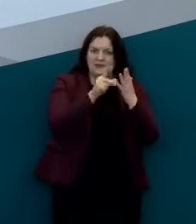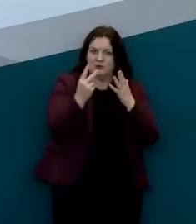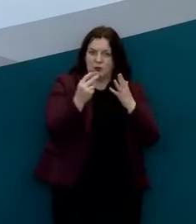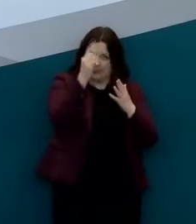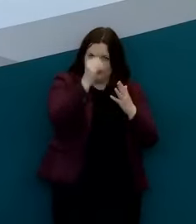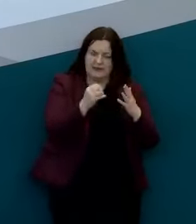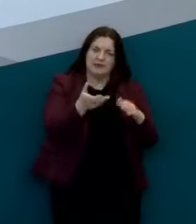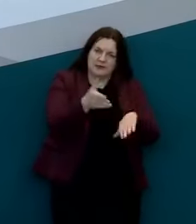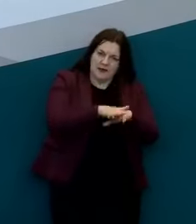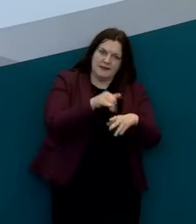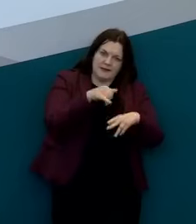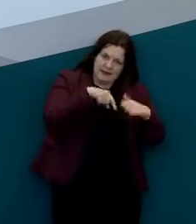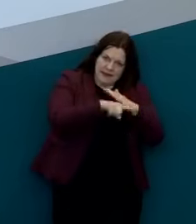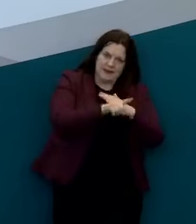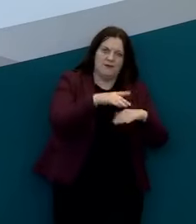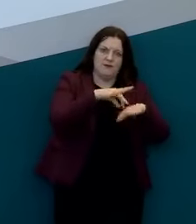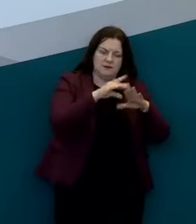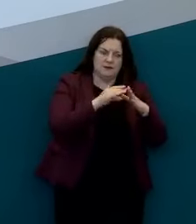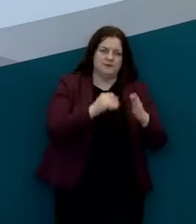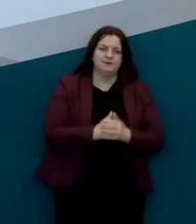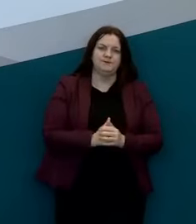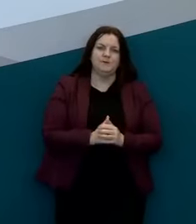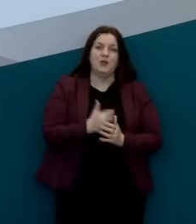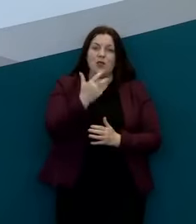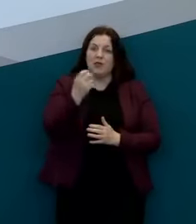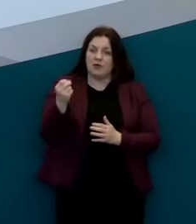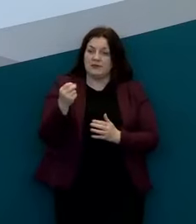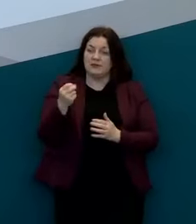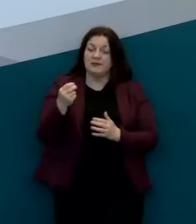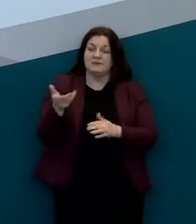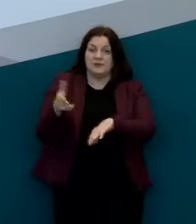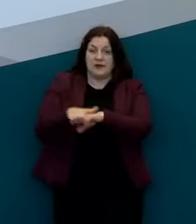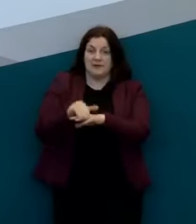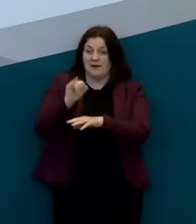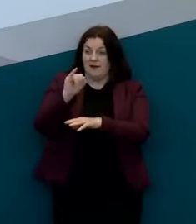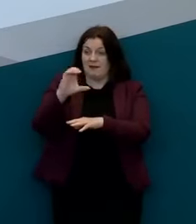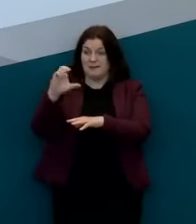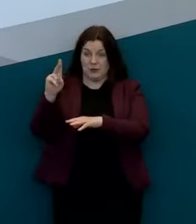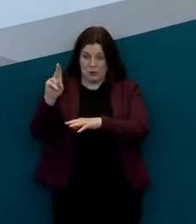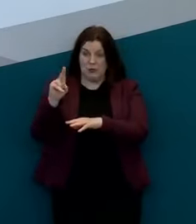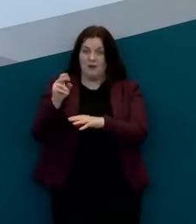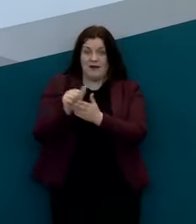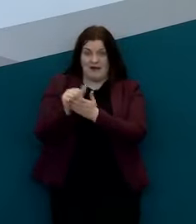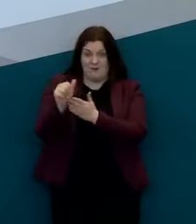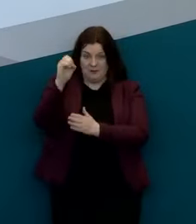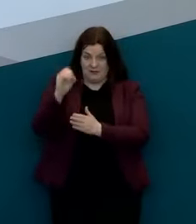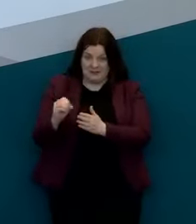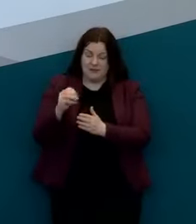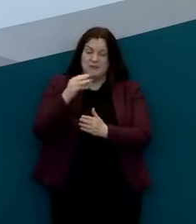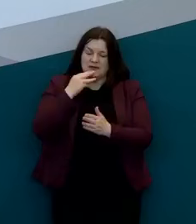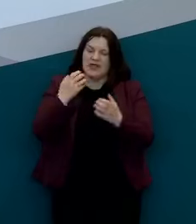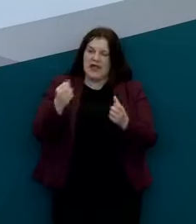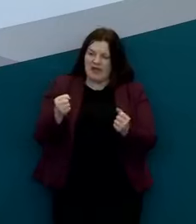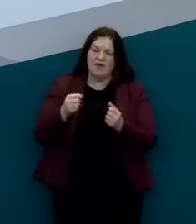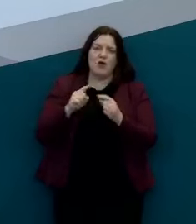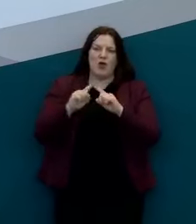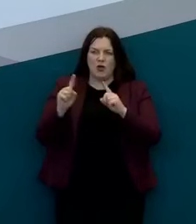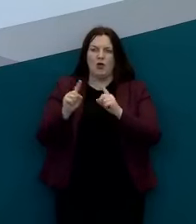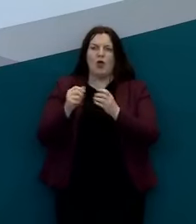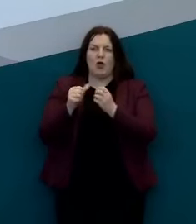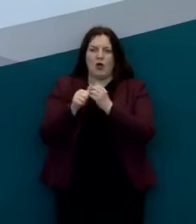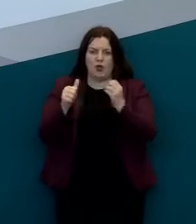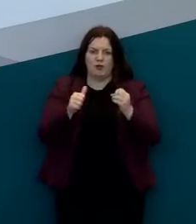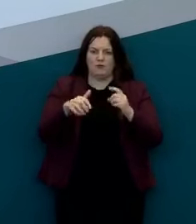30 of them died in an ICU environment that's 11 percent we have reports of underlying medical conditions in